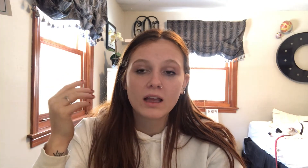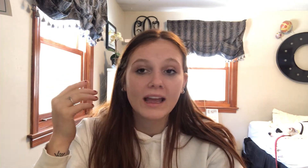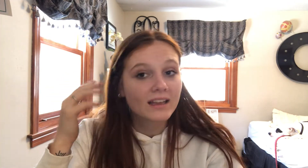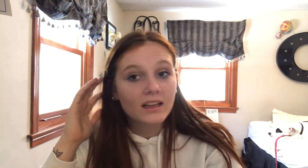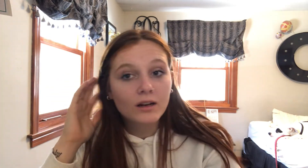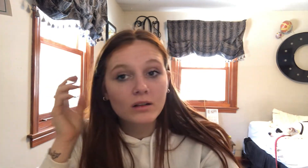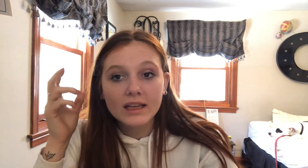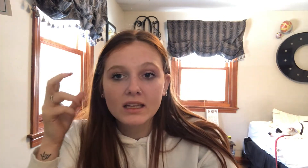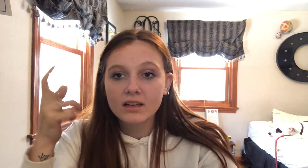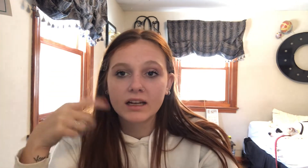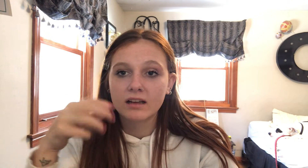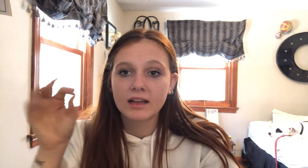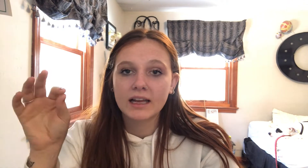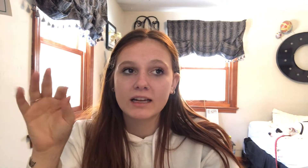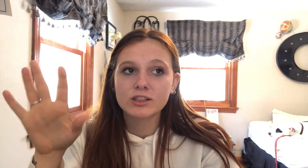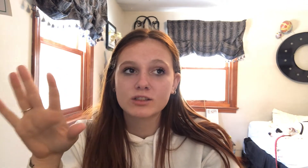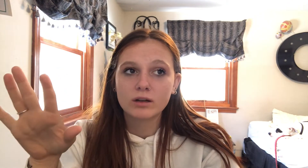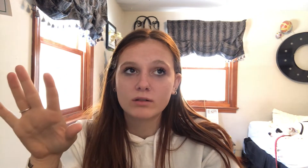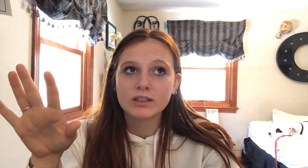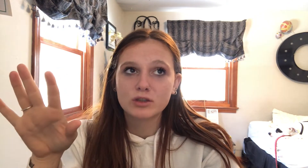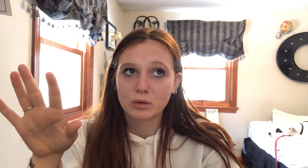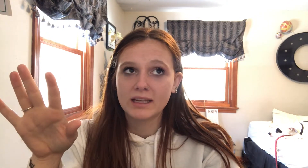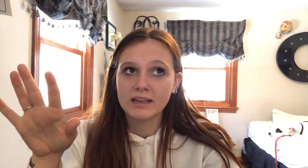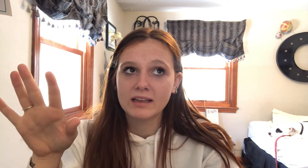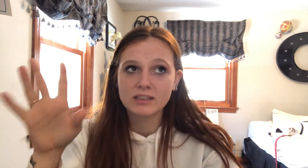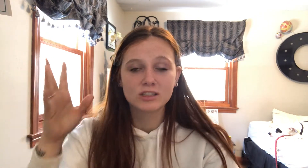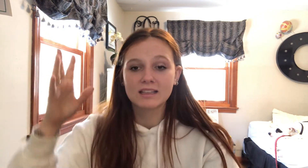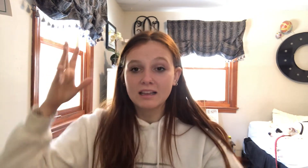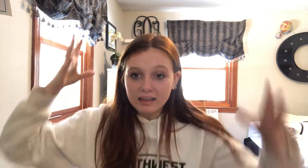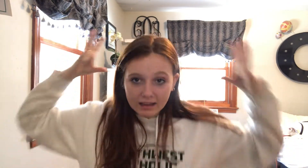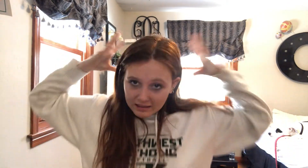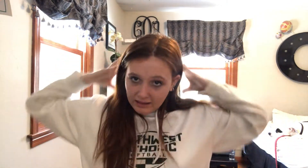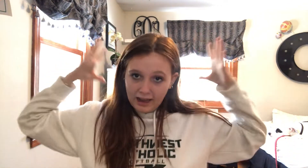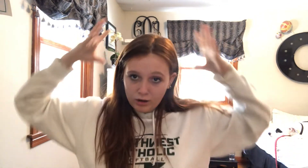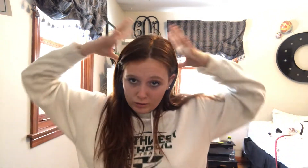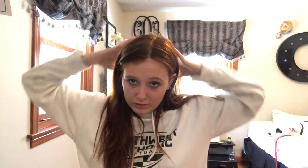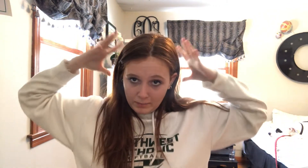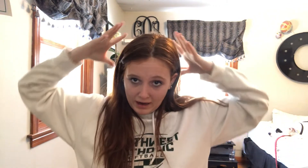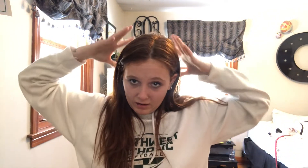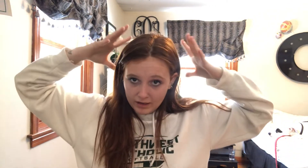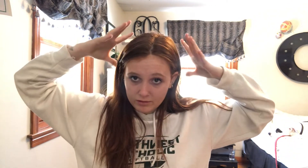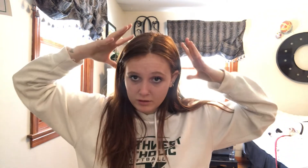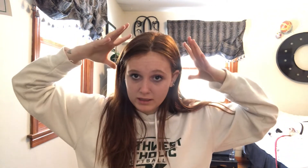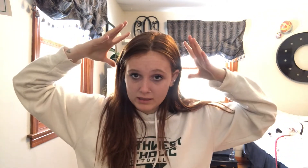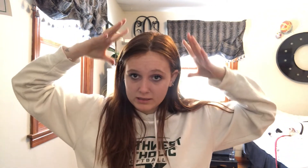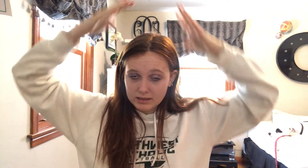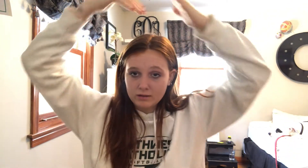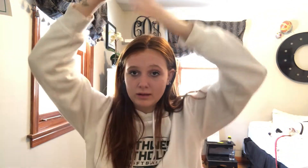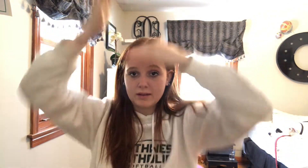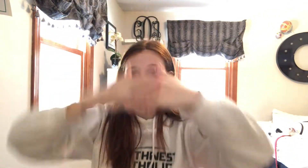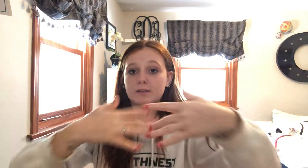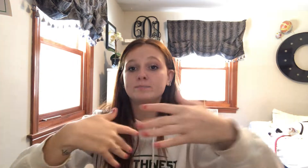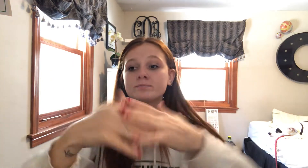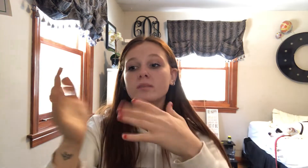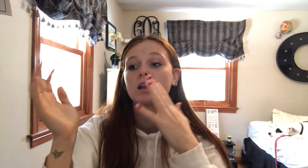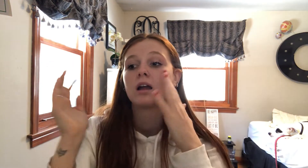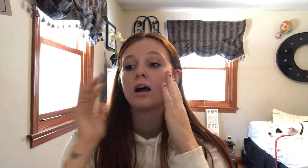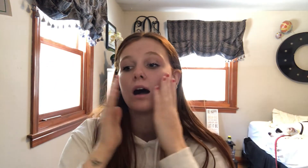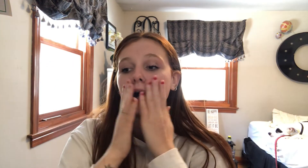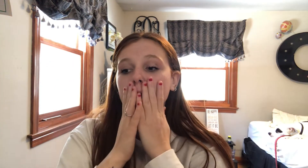and I don't like hearing. Like I just don't enjoy it. It's just loud, the background noise, whatever. Um,